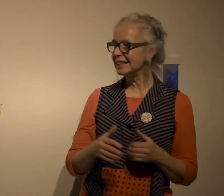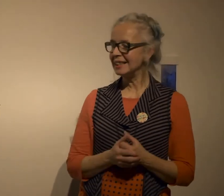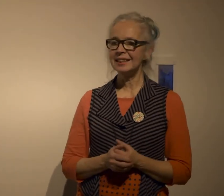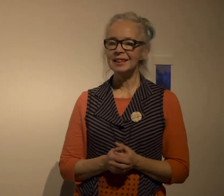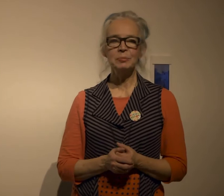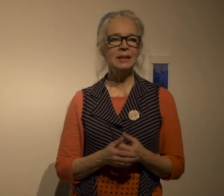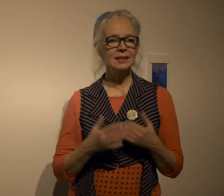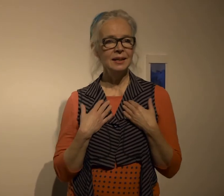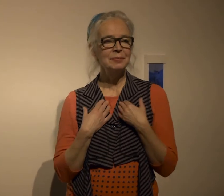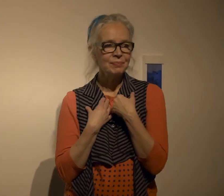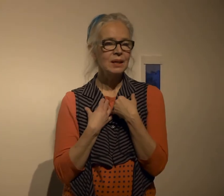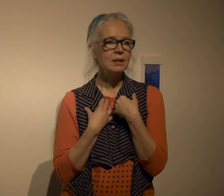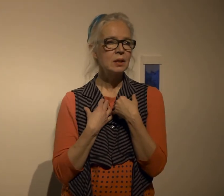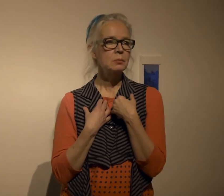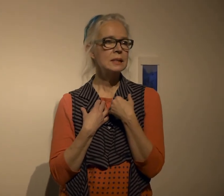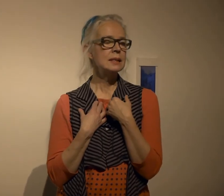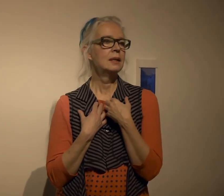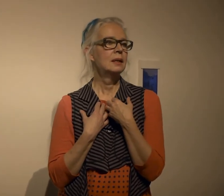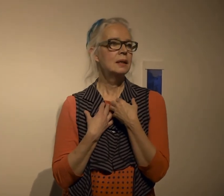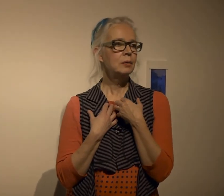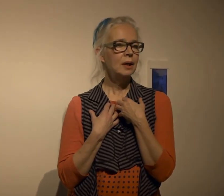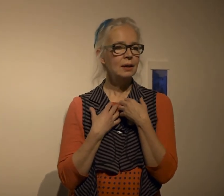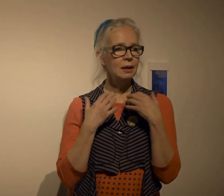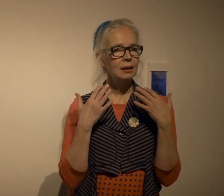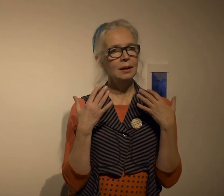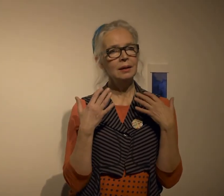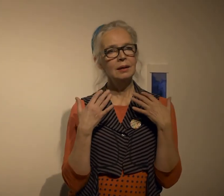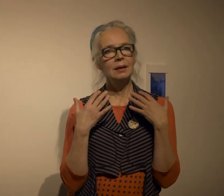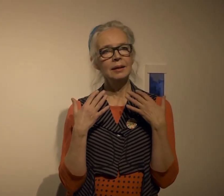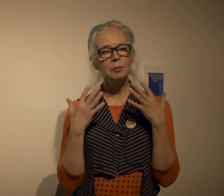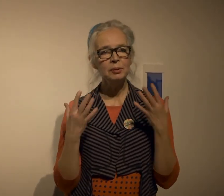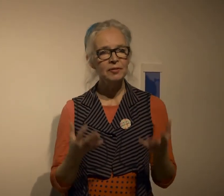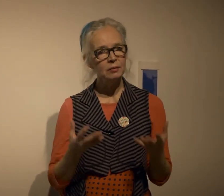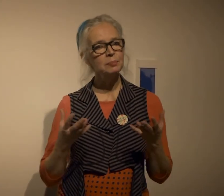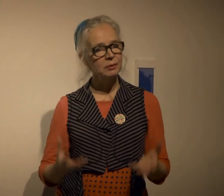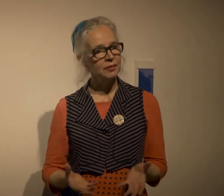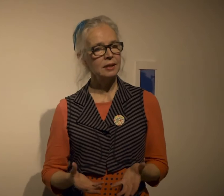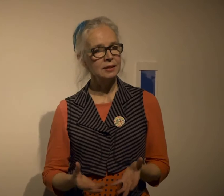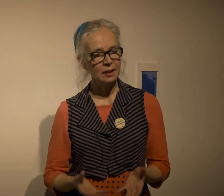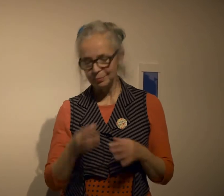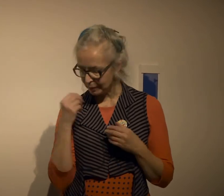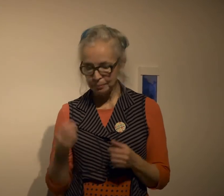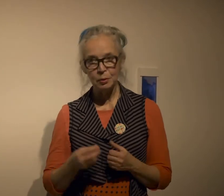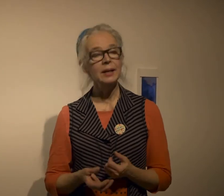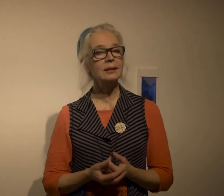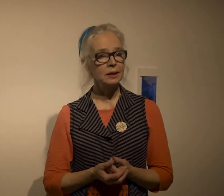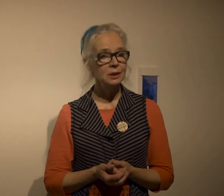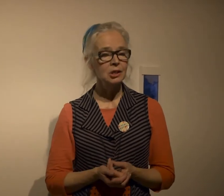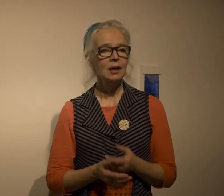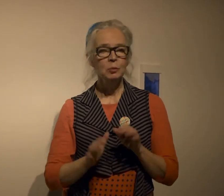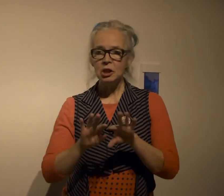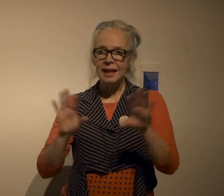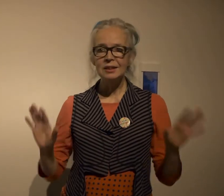I would like to study it because I thought it was like a profoundly prophetic or poetic